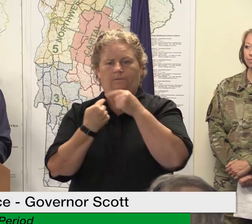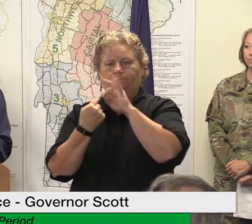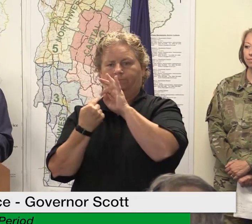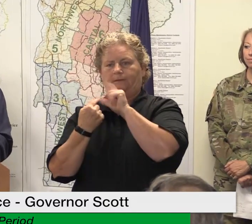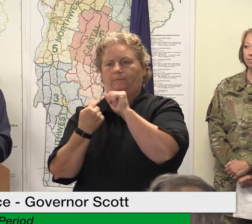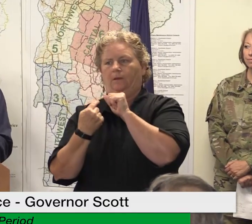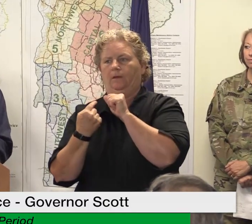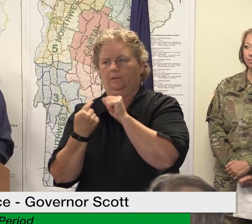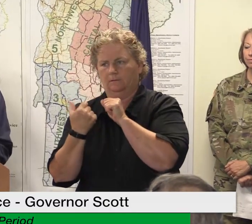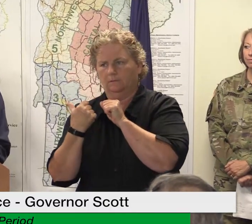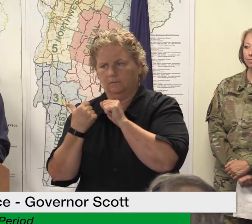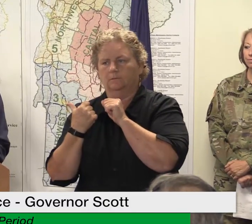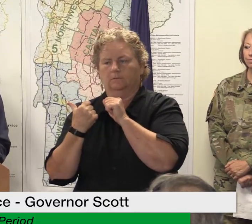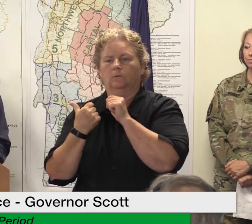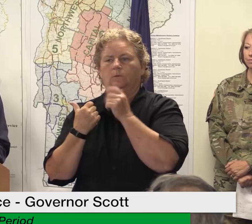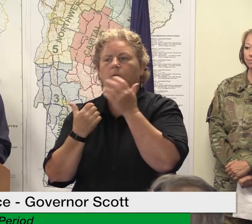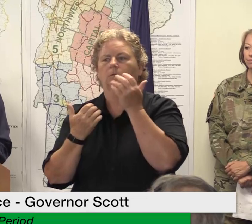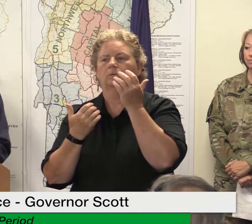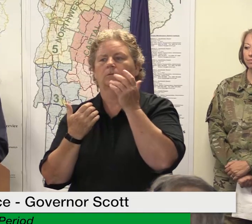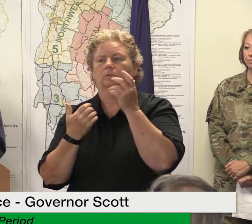damages are so do both please